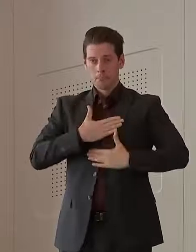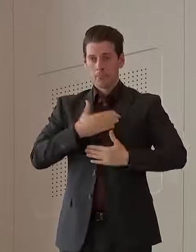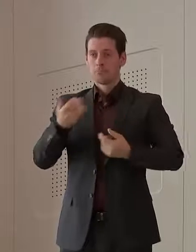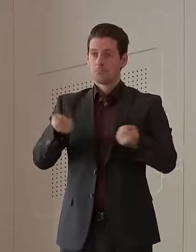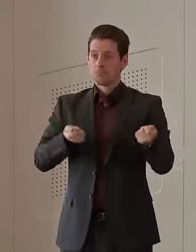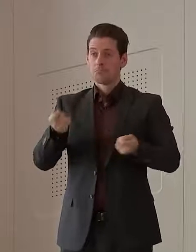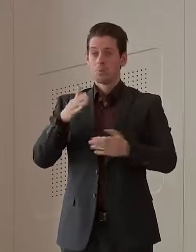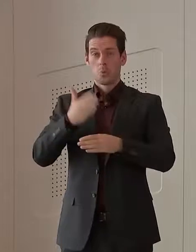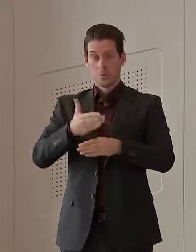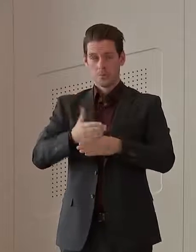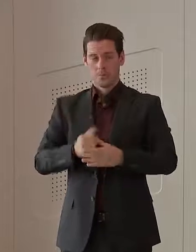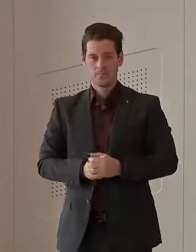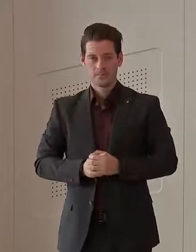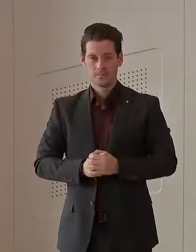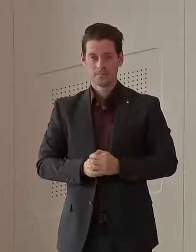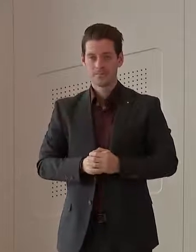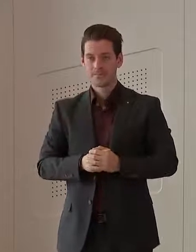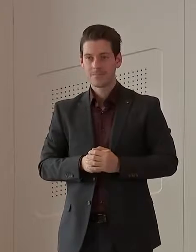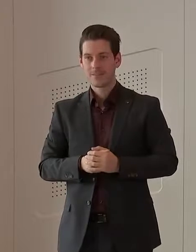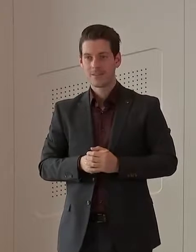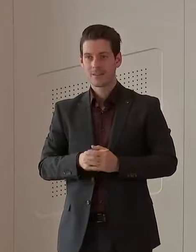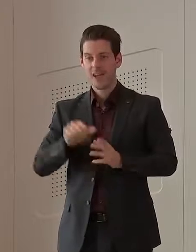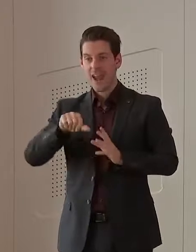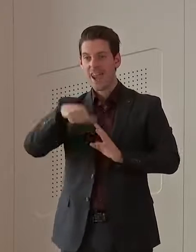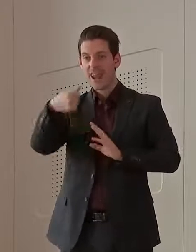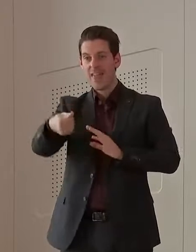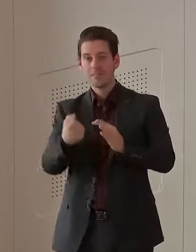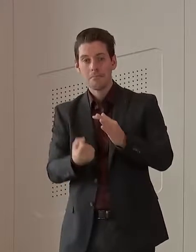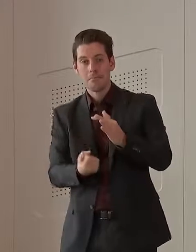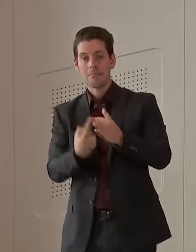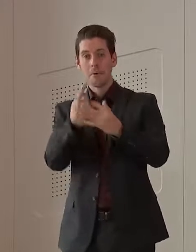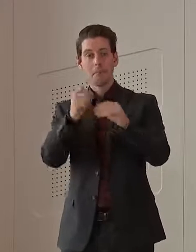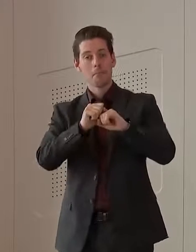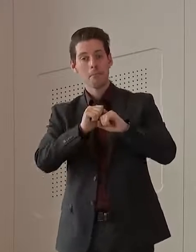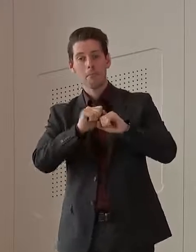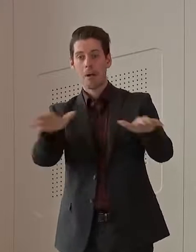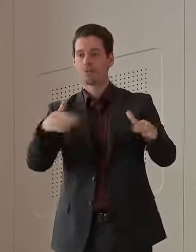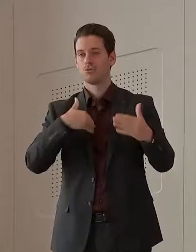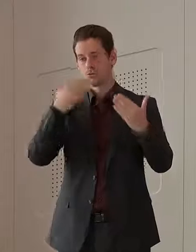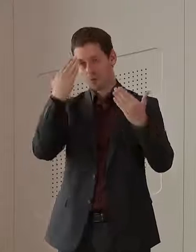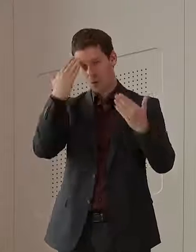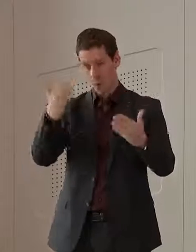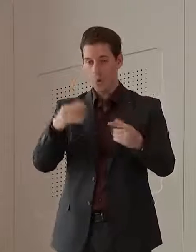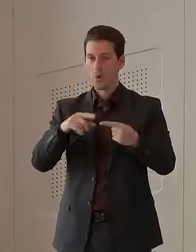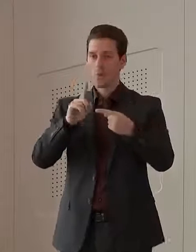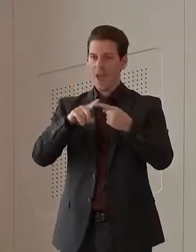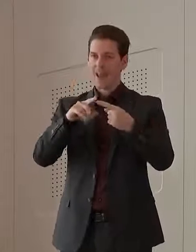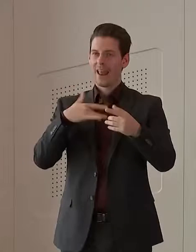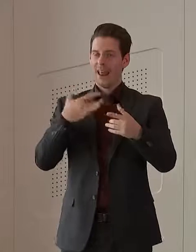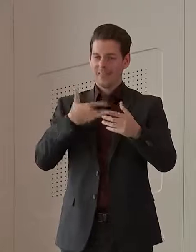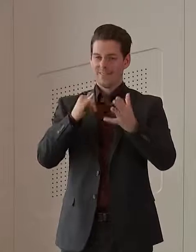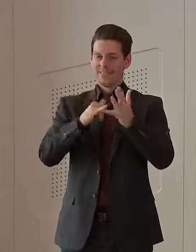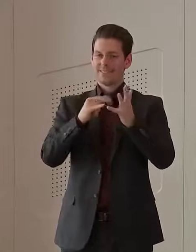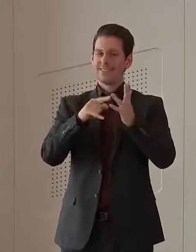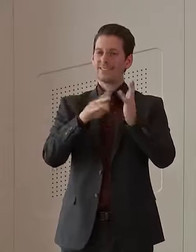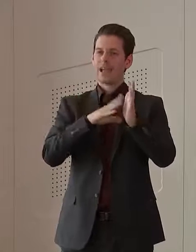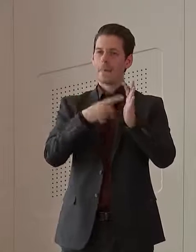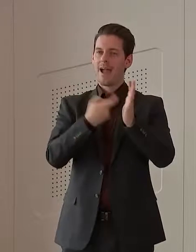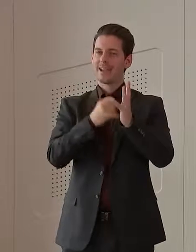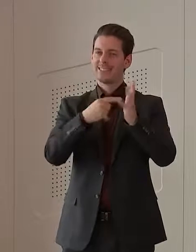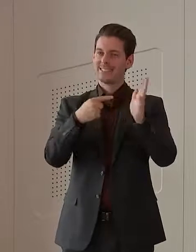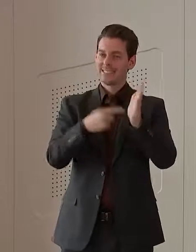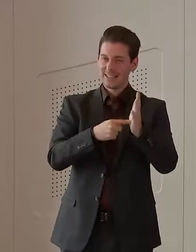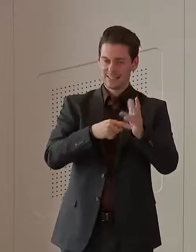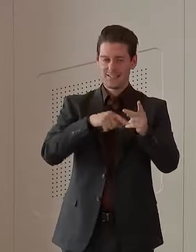don't know where our next case might end up. One of these two actually lives in the Somerset region. The other lives in